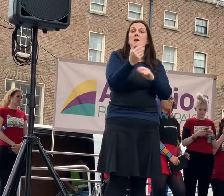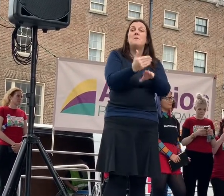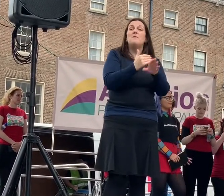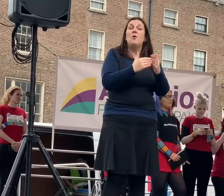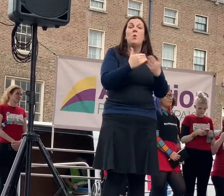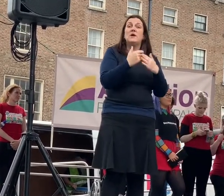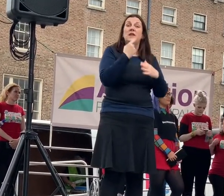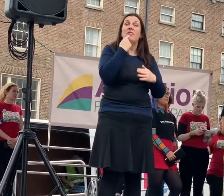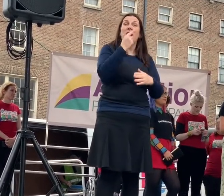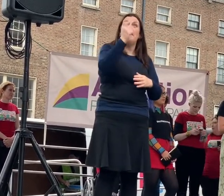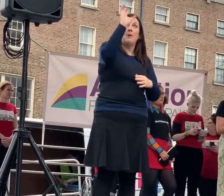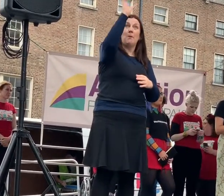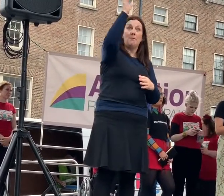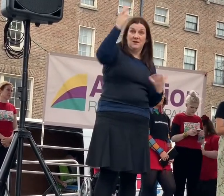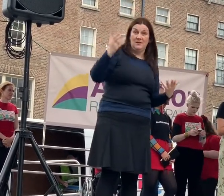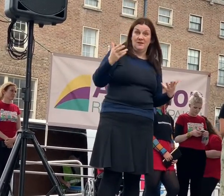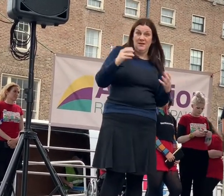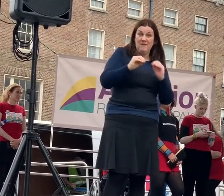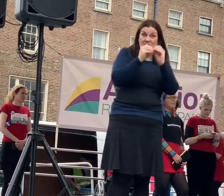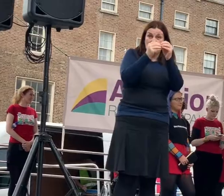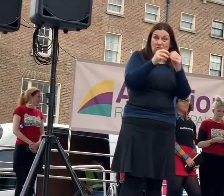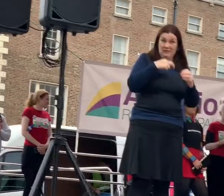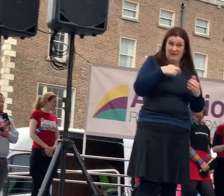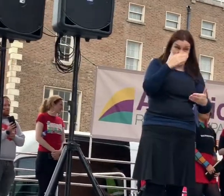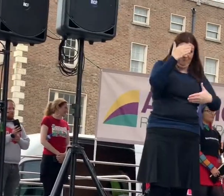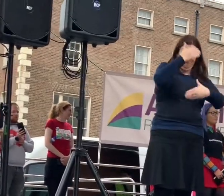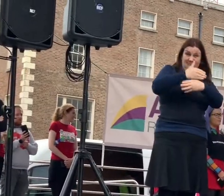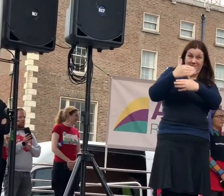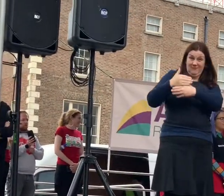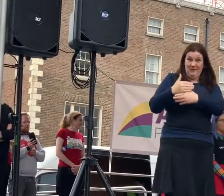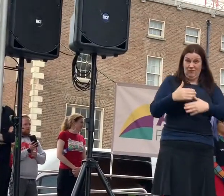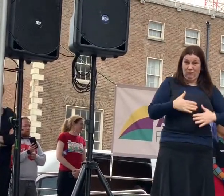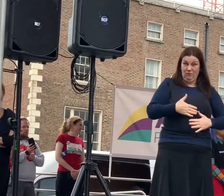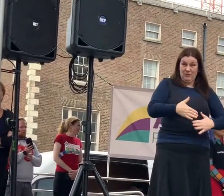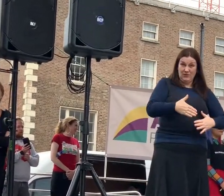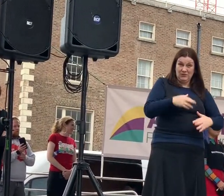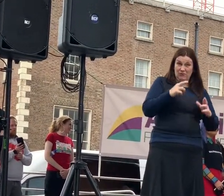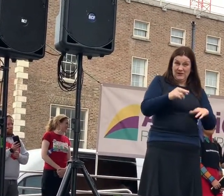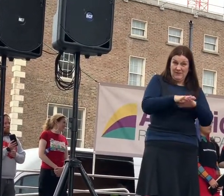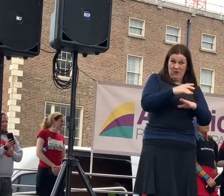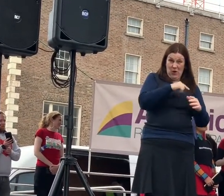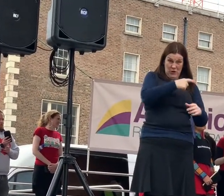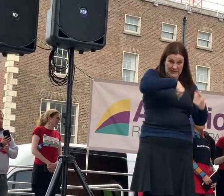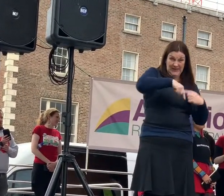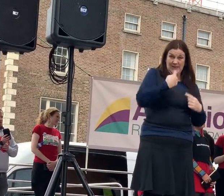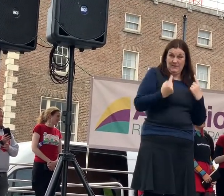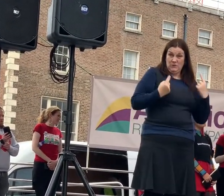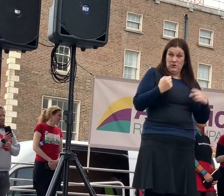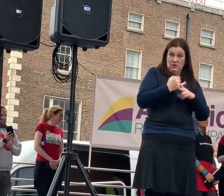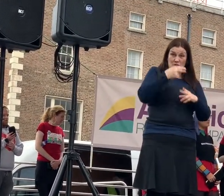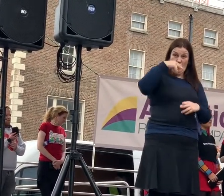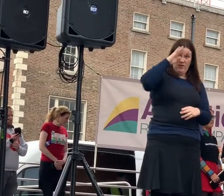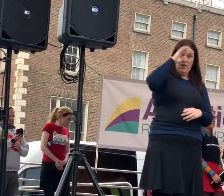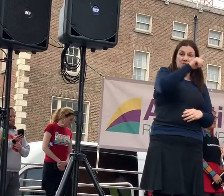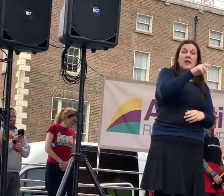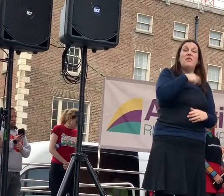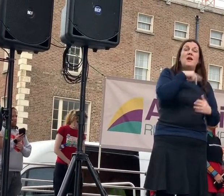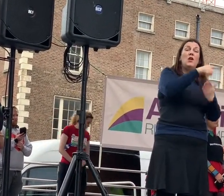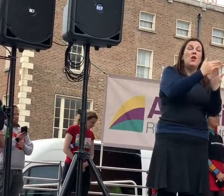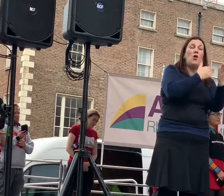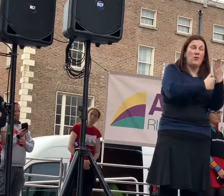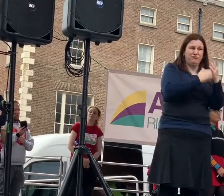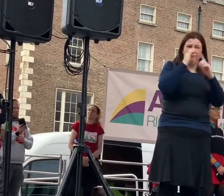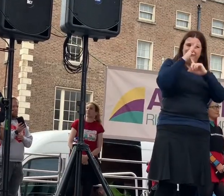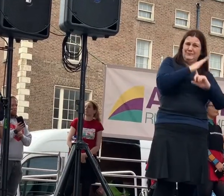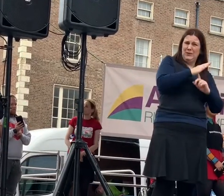invented is what is restricting the reproductive rights of us individuals in the North. This law is not only dehumanising, but also